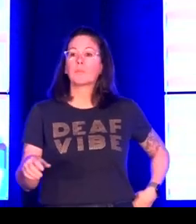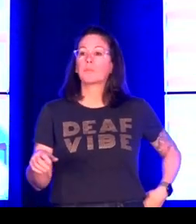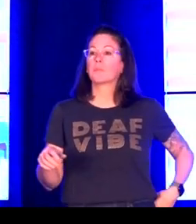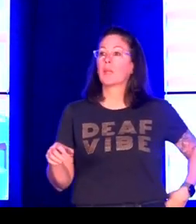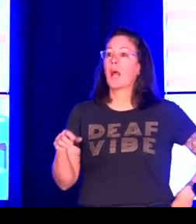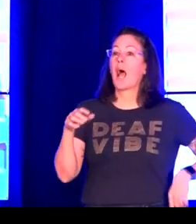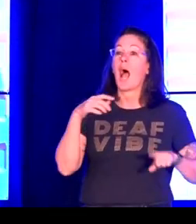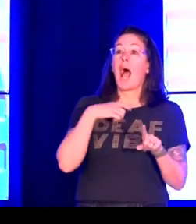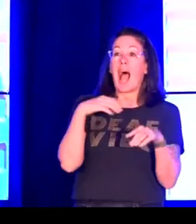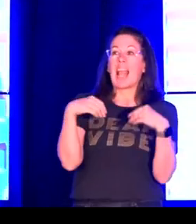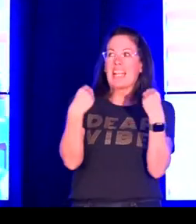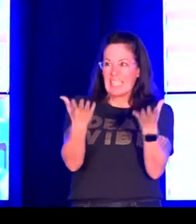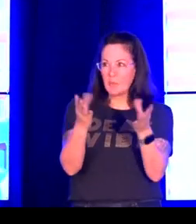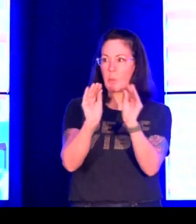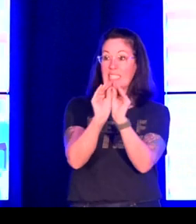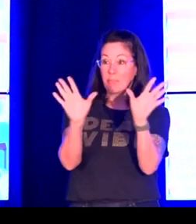along.